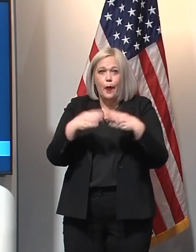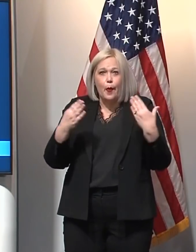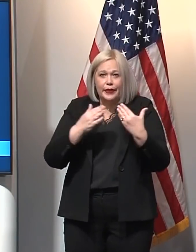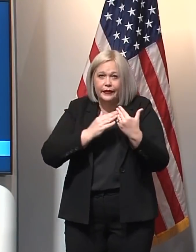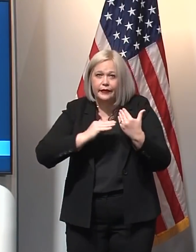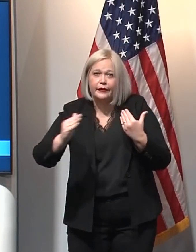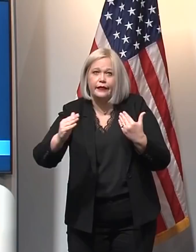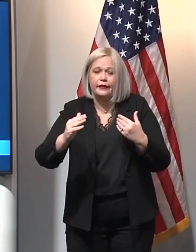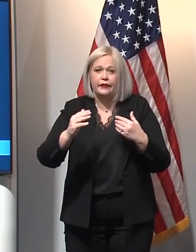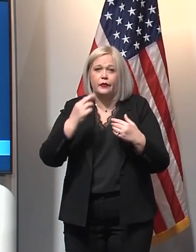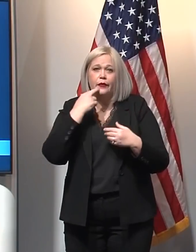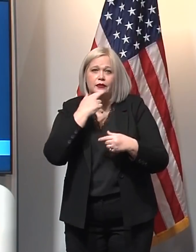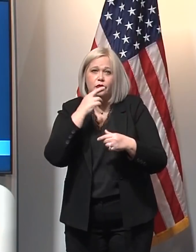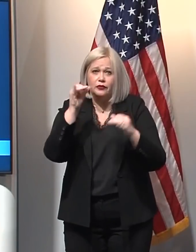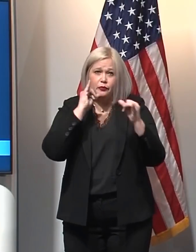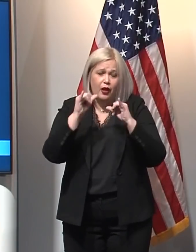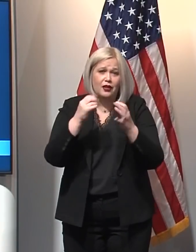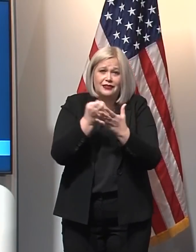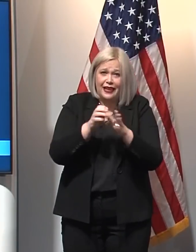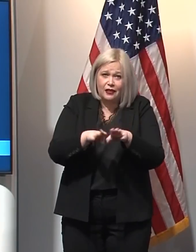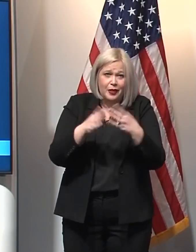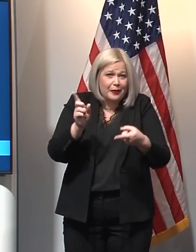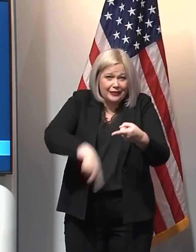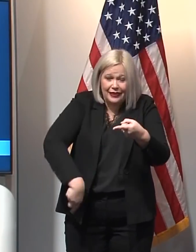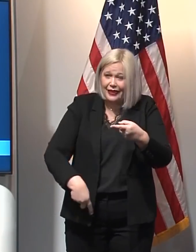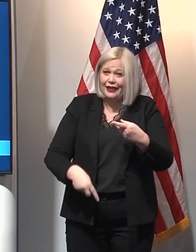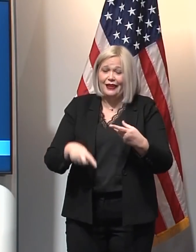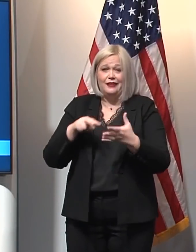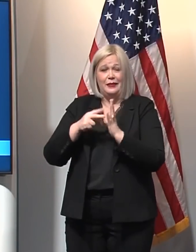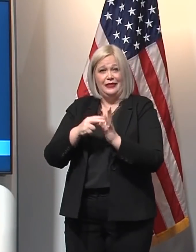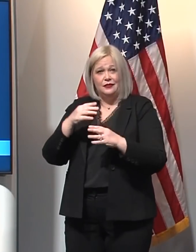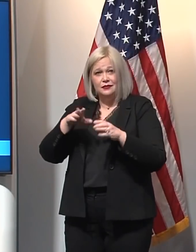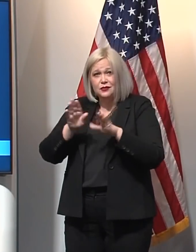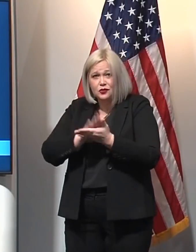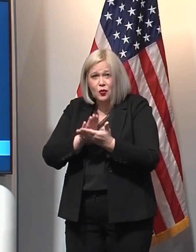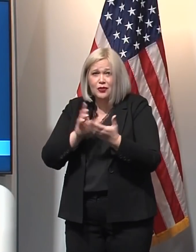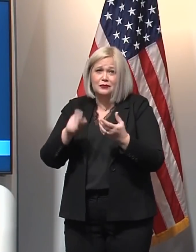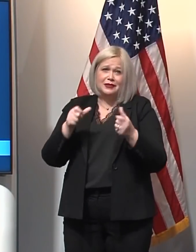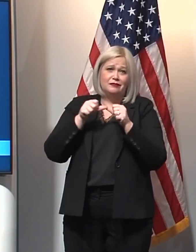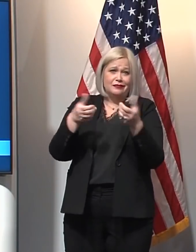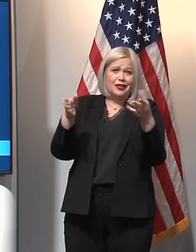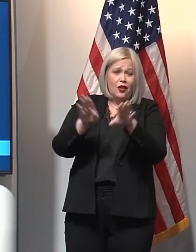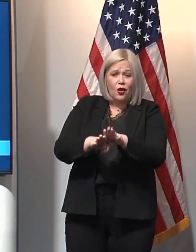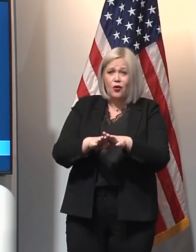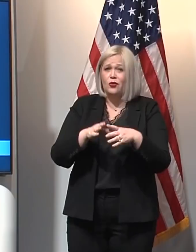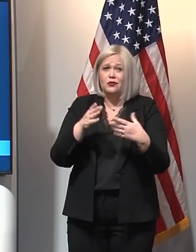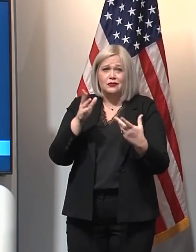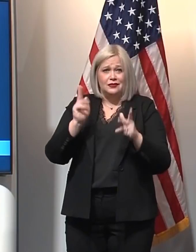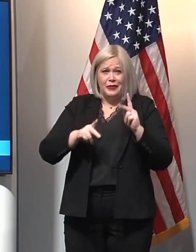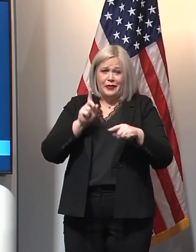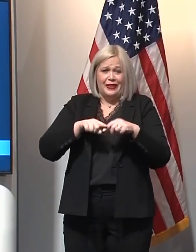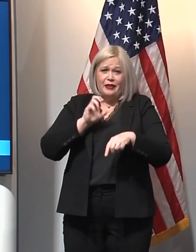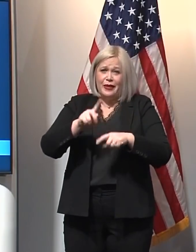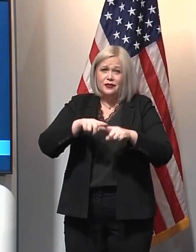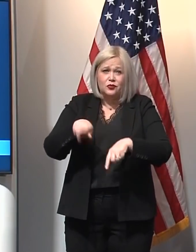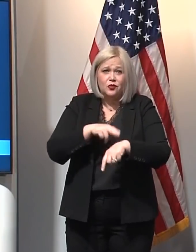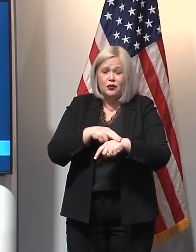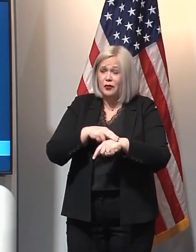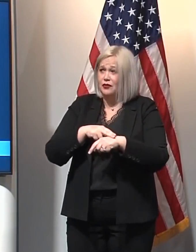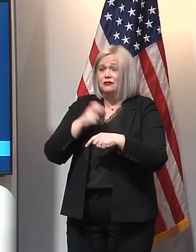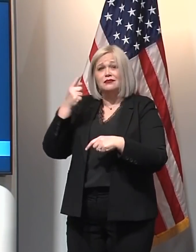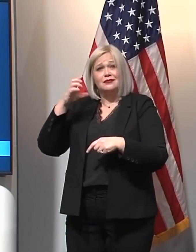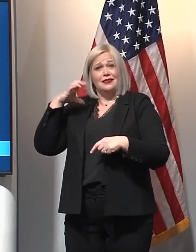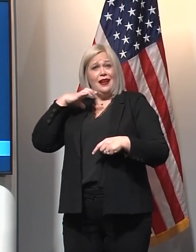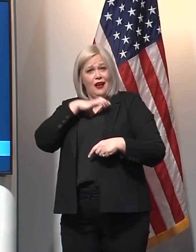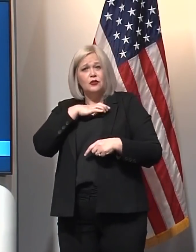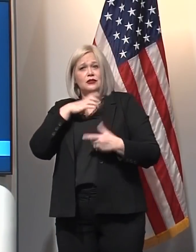decline and that's why we've got to have help and partnership from the legislature because Congress did their part. Now